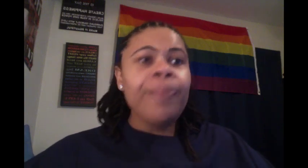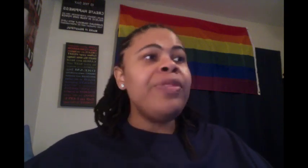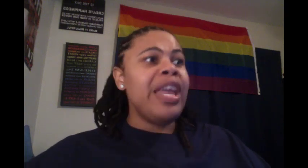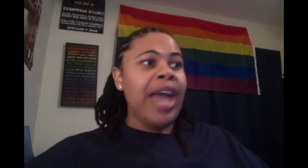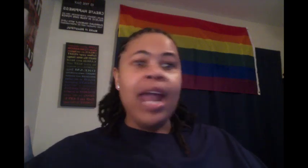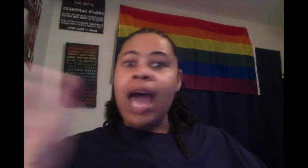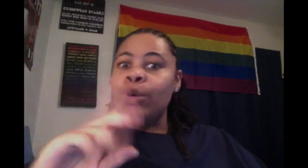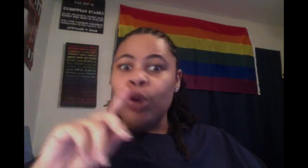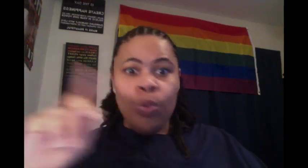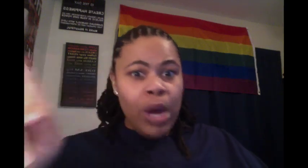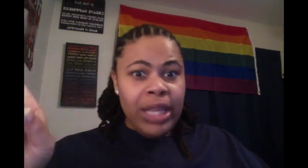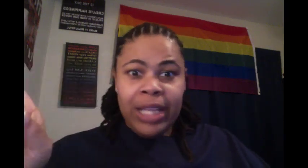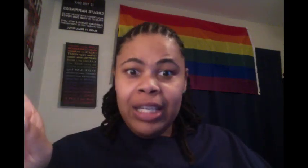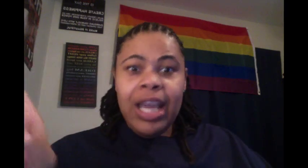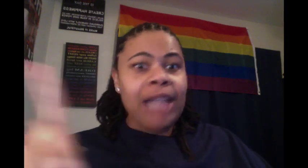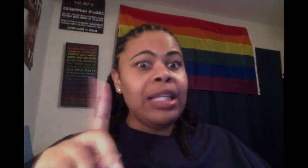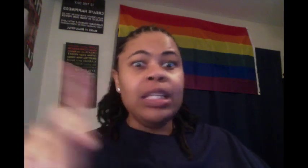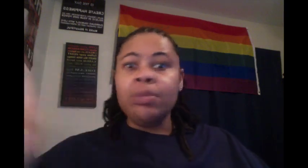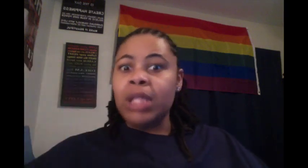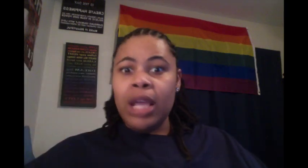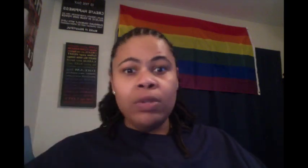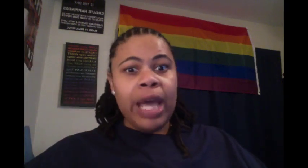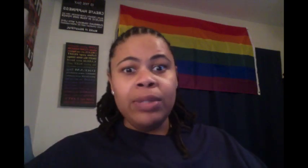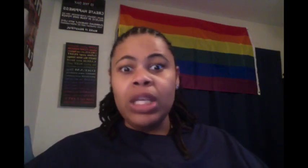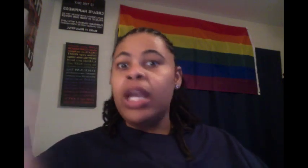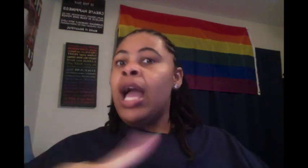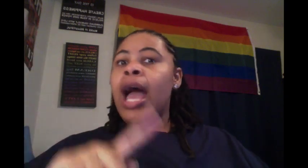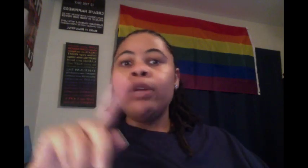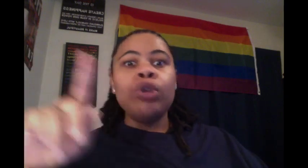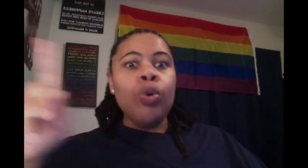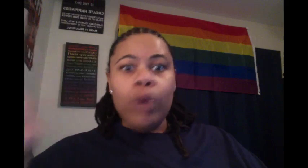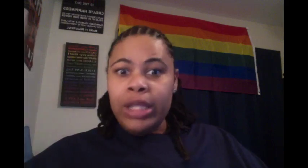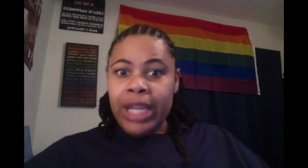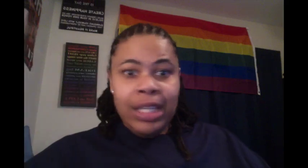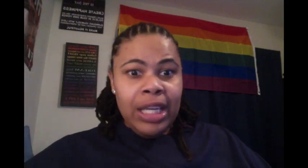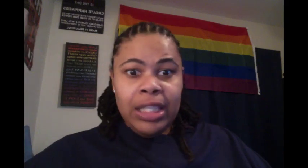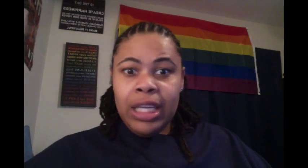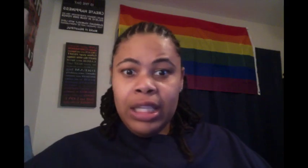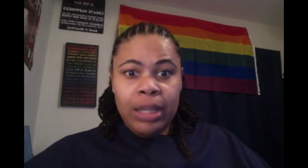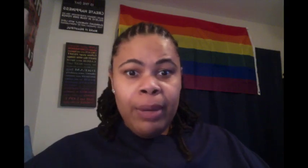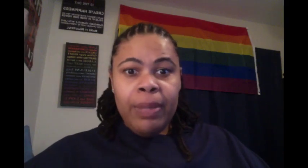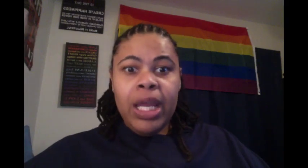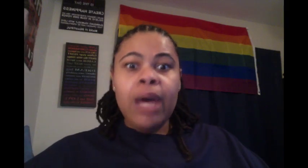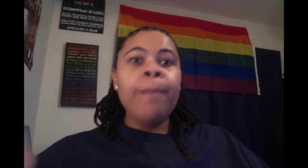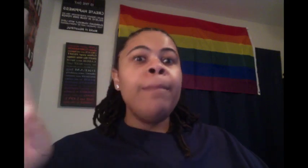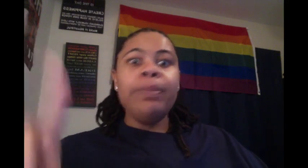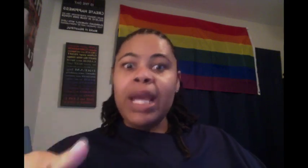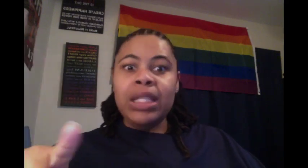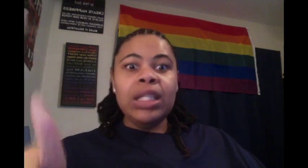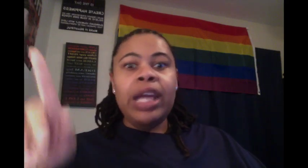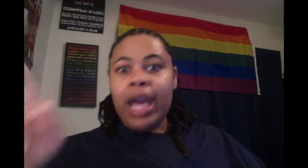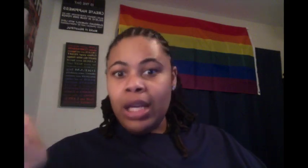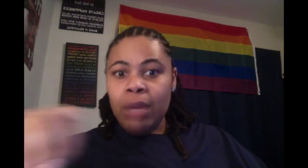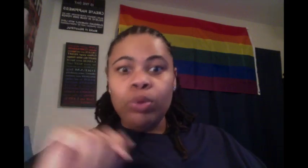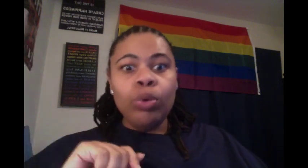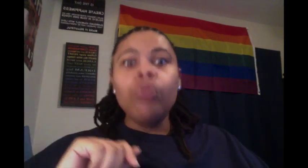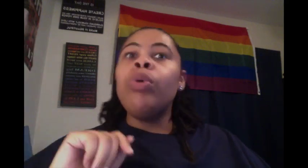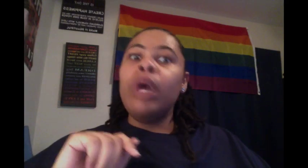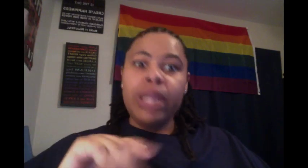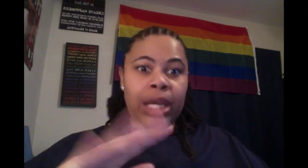They got, I don't know what they did. I said, there's some scandal type shit. I don't know what they did to get them up in there, but basically they got to come through with what they